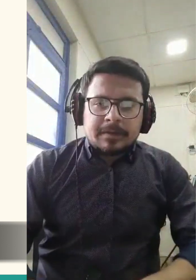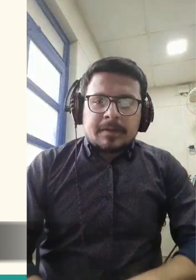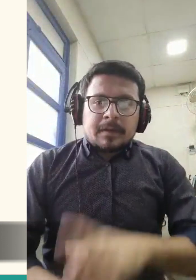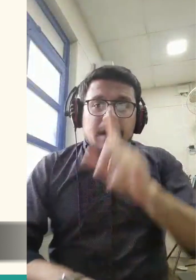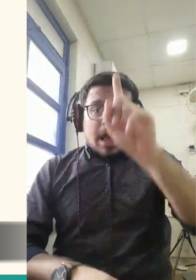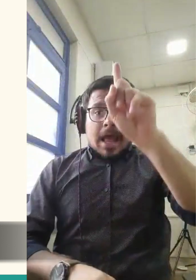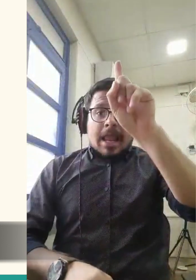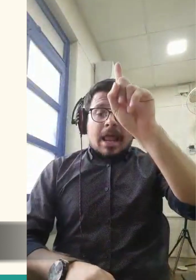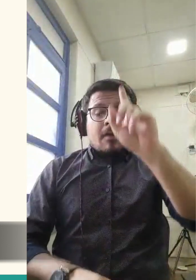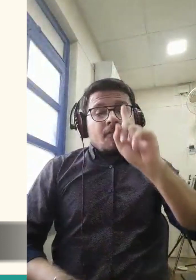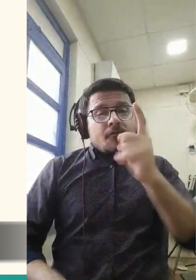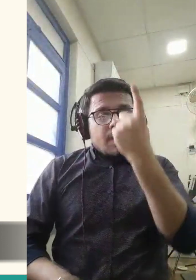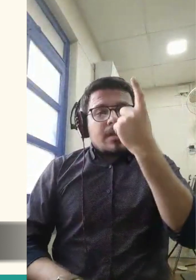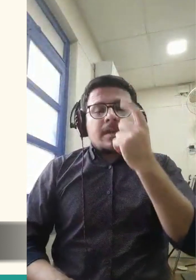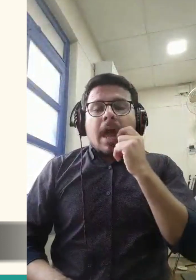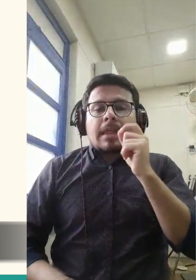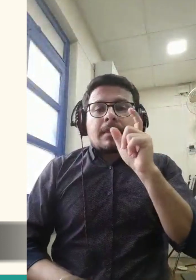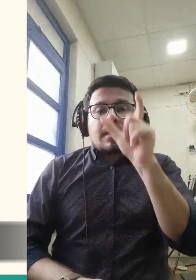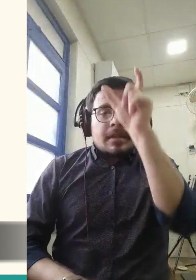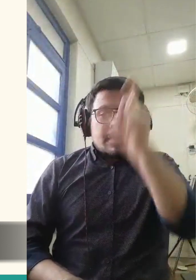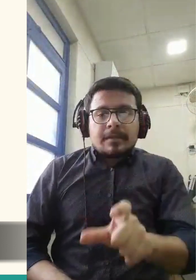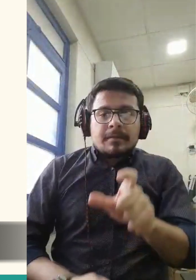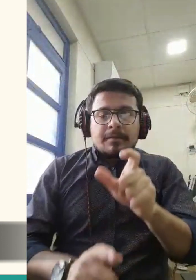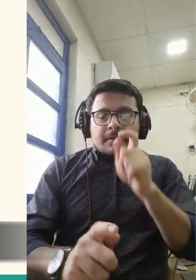soon understand His divine plan.